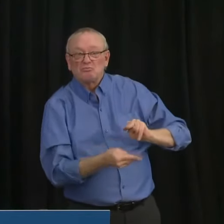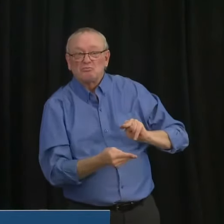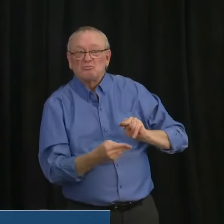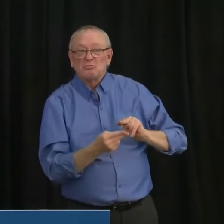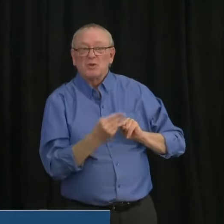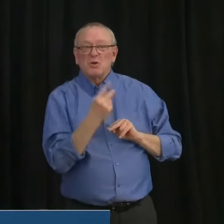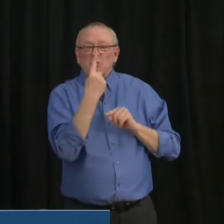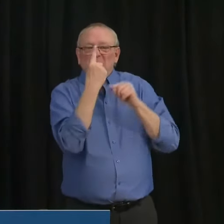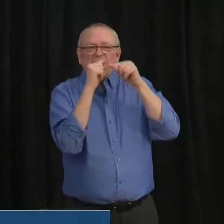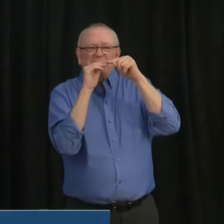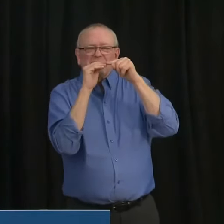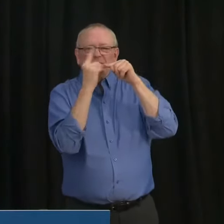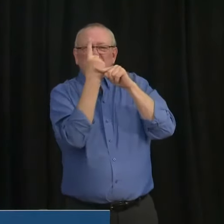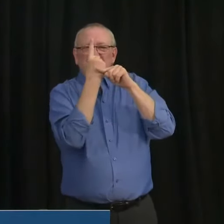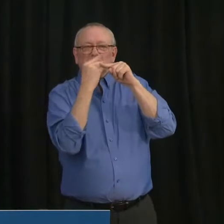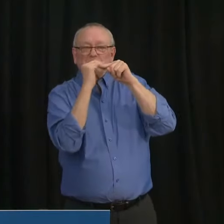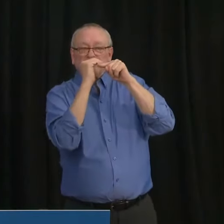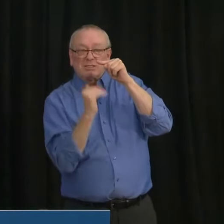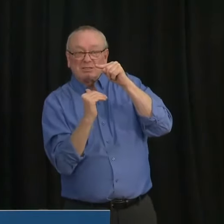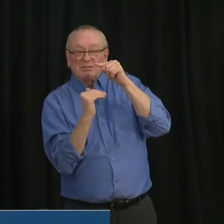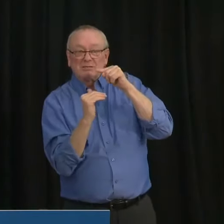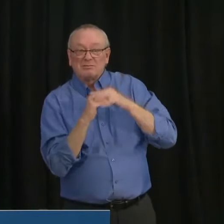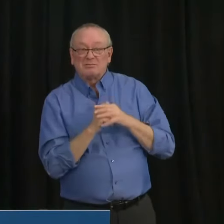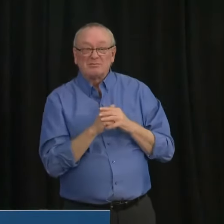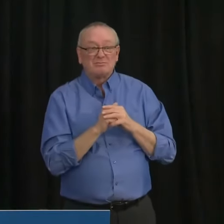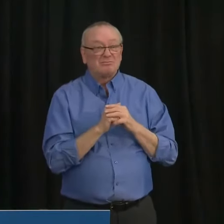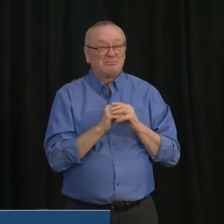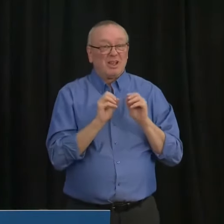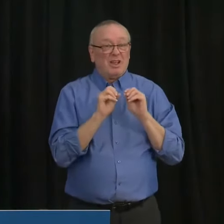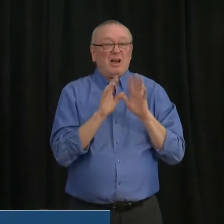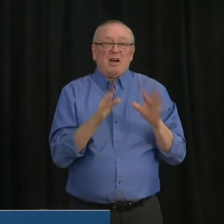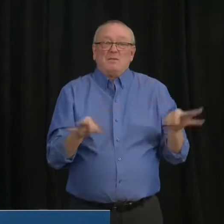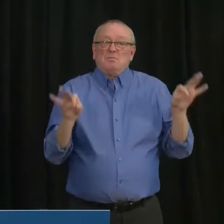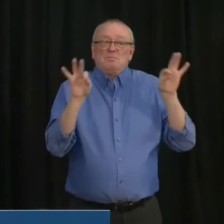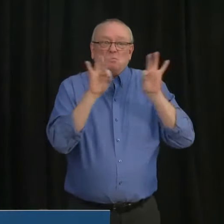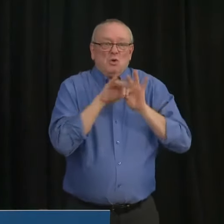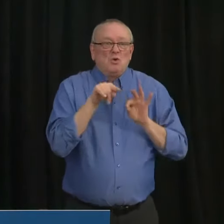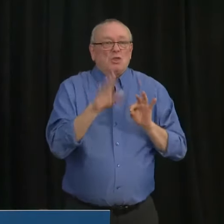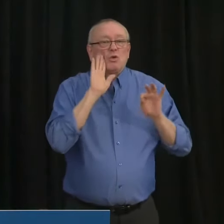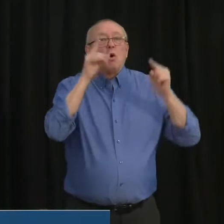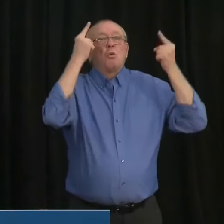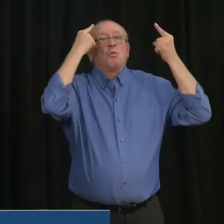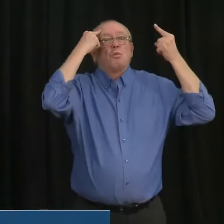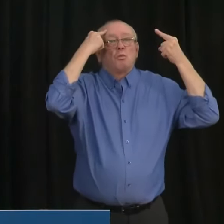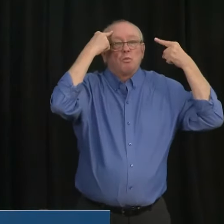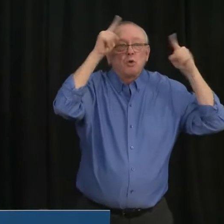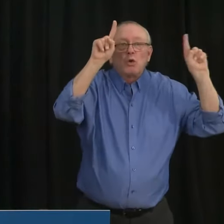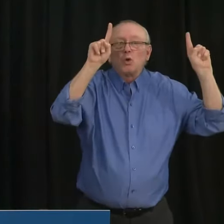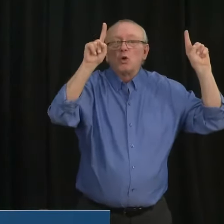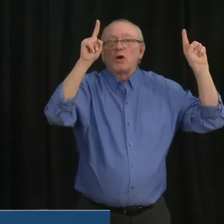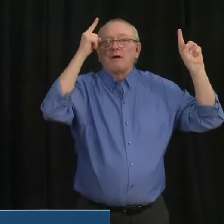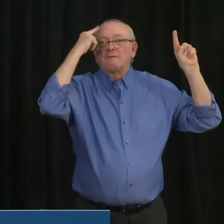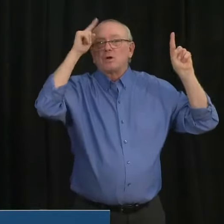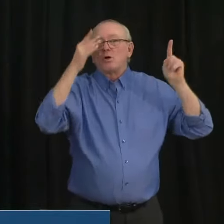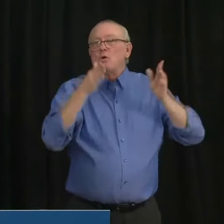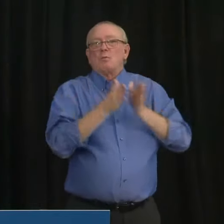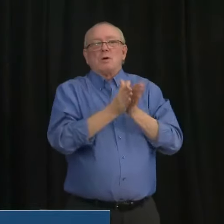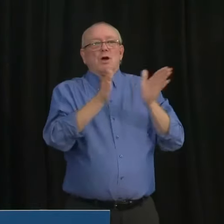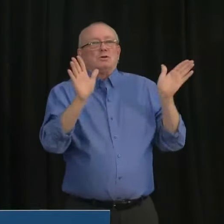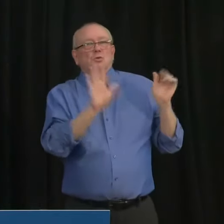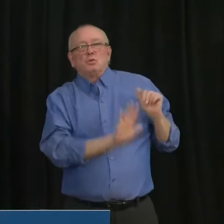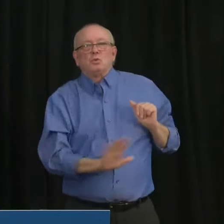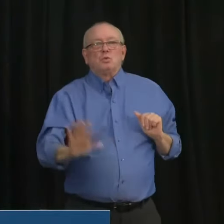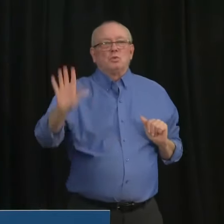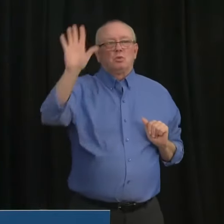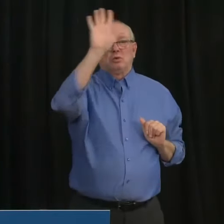kind of important that this actually work in the, in the macro scale, uh, before you get to the point of actually wanting to go